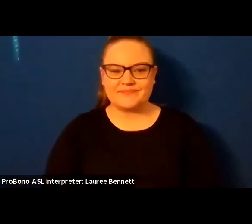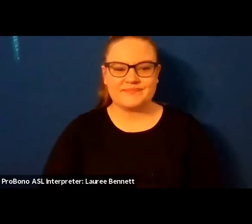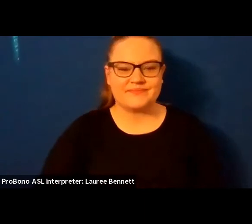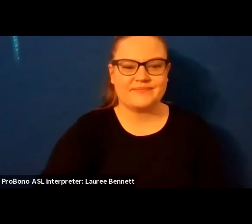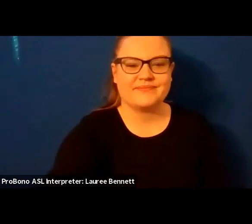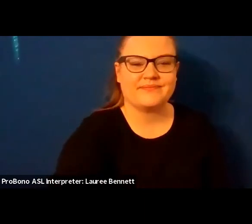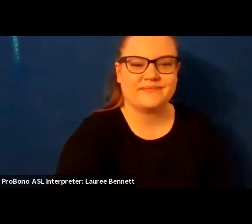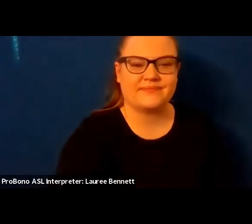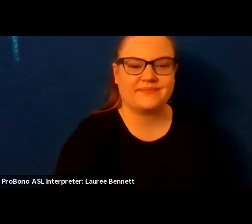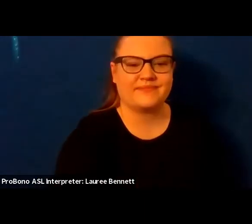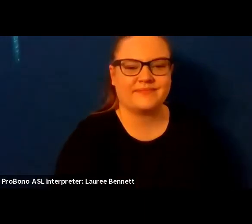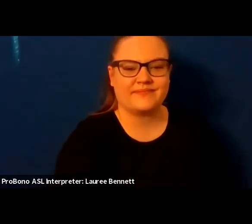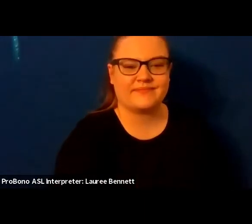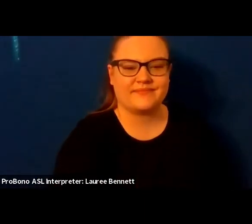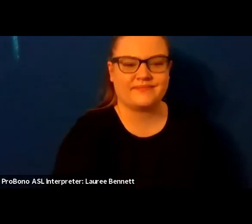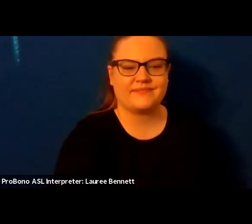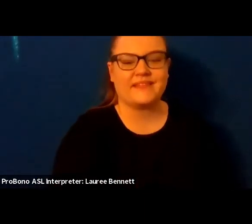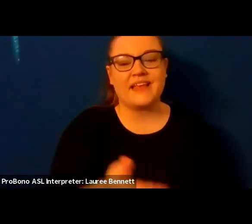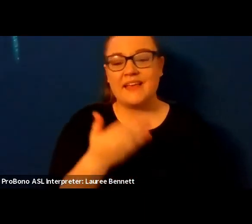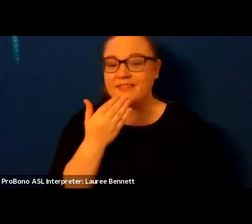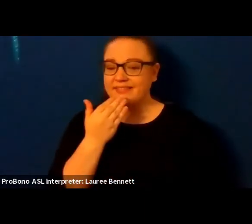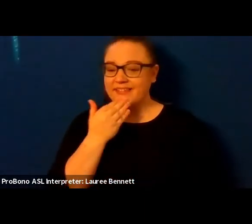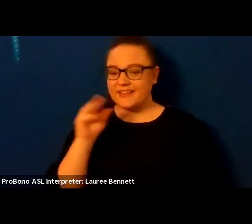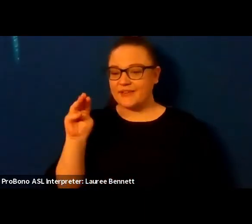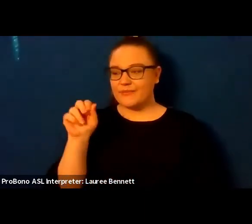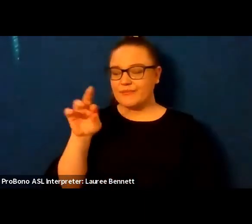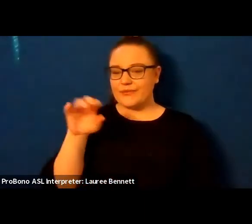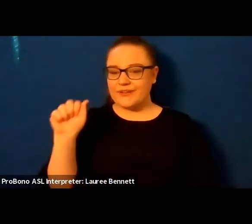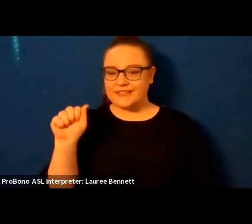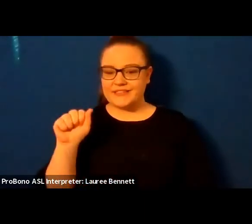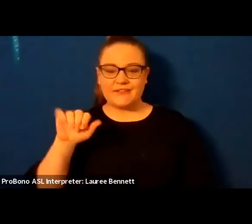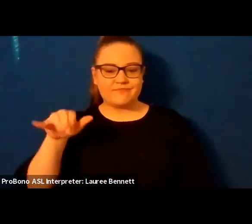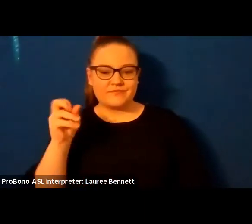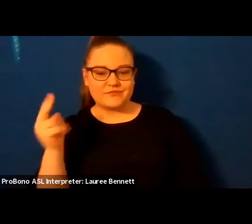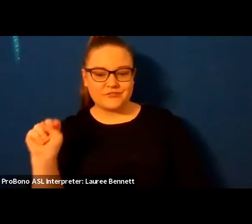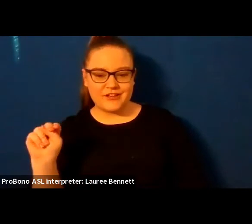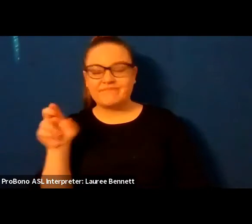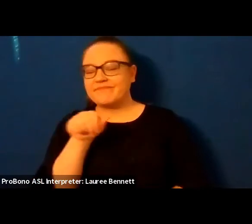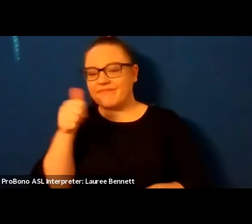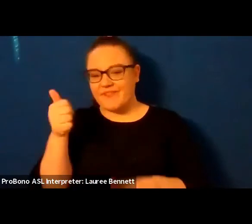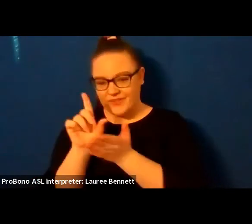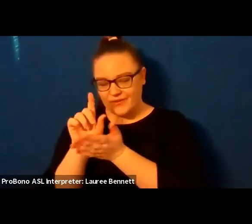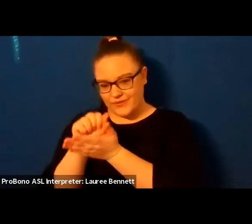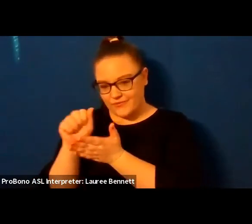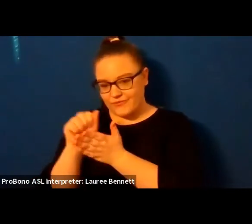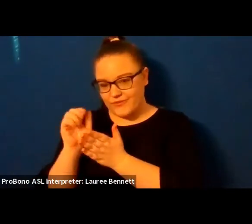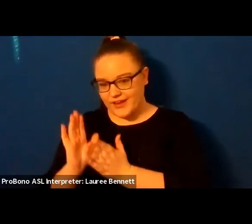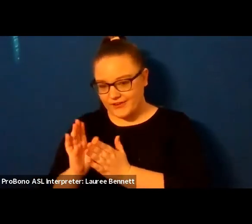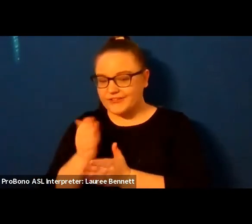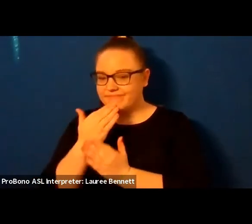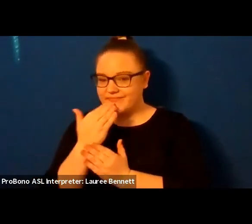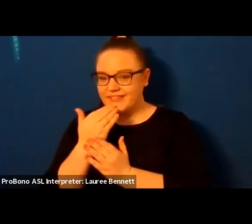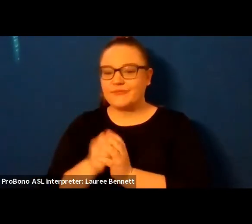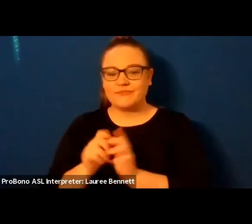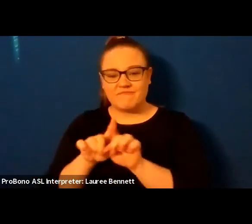thank you marissa and john um and thank you to my fellow writers molly and destiny and alicia and our